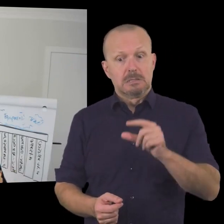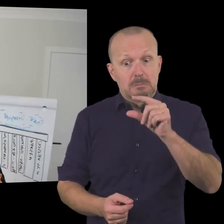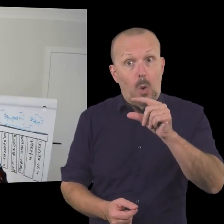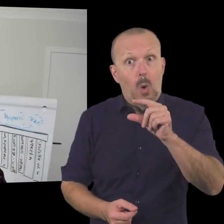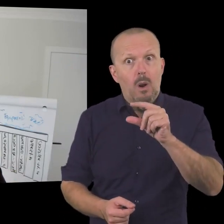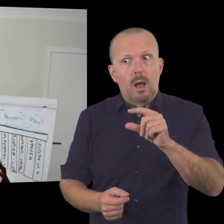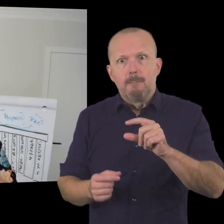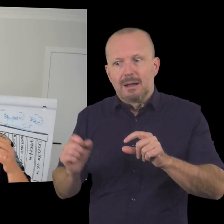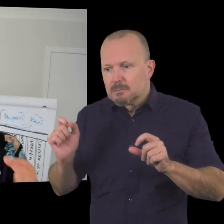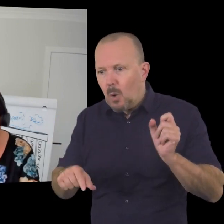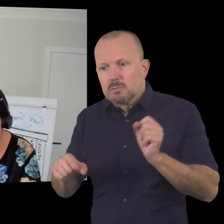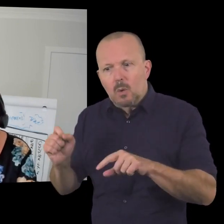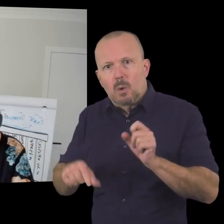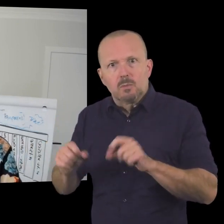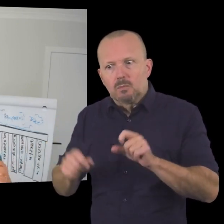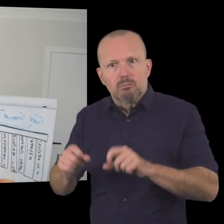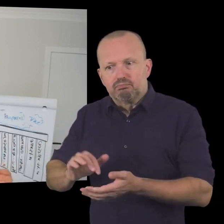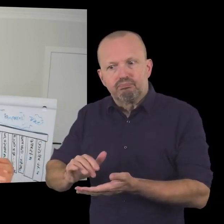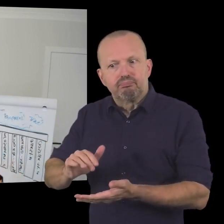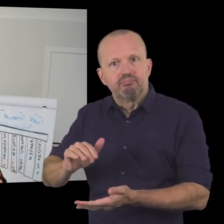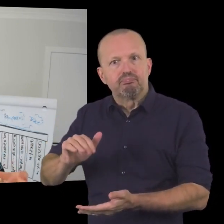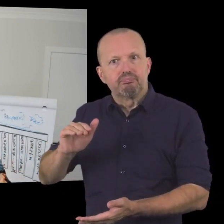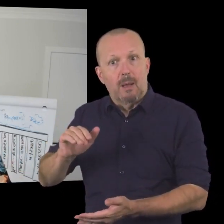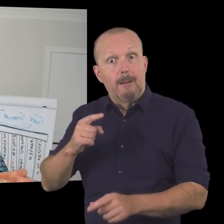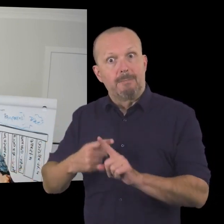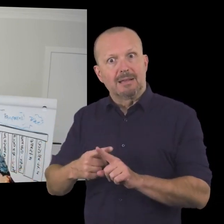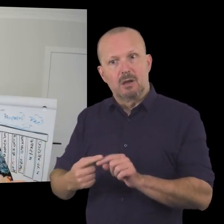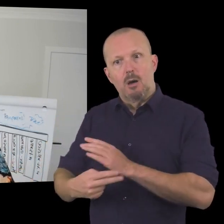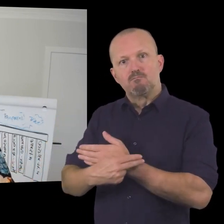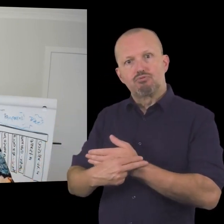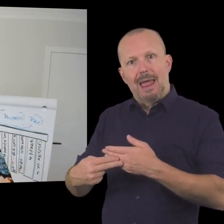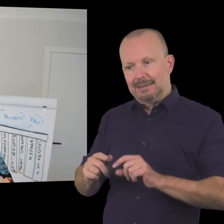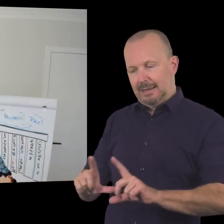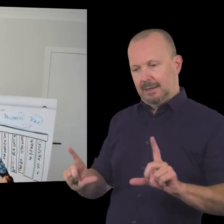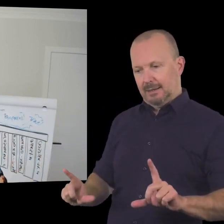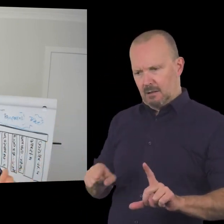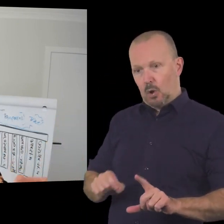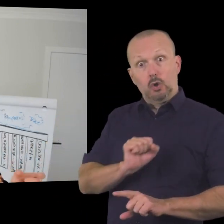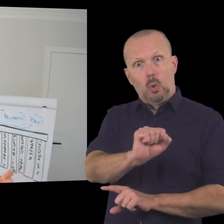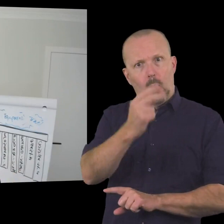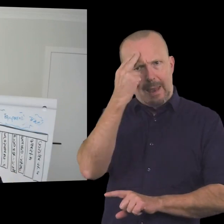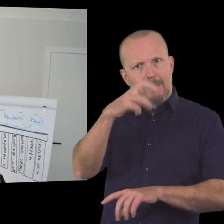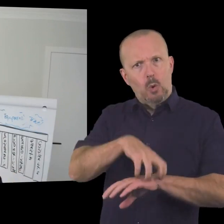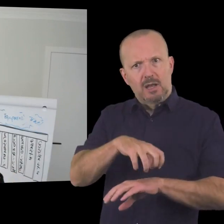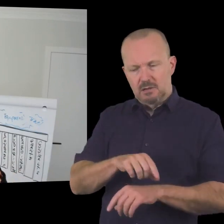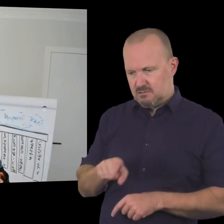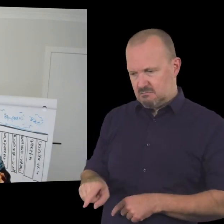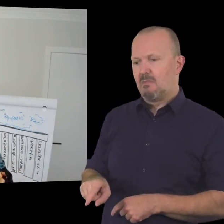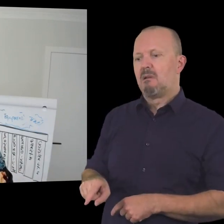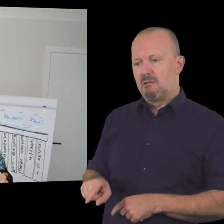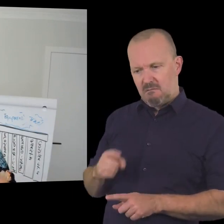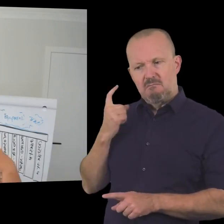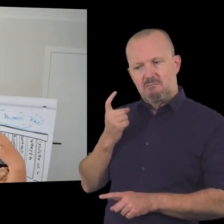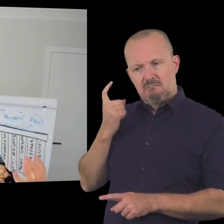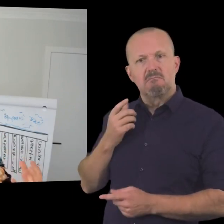larger donation and at the very least is raising your profile in your community so that people start to know that you exist uh